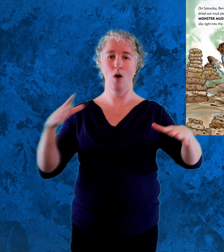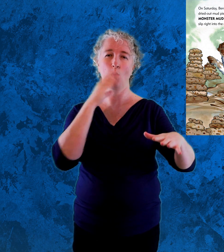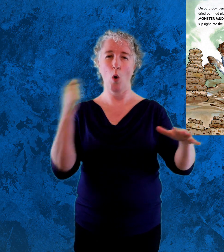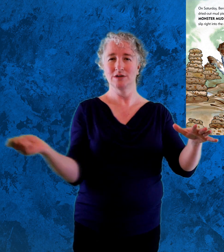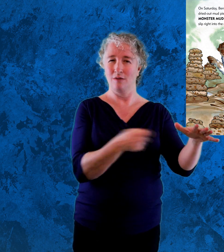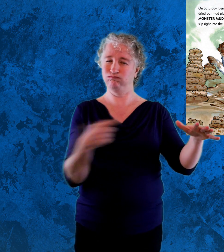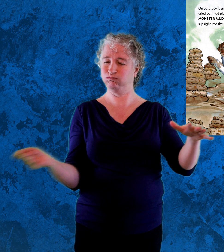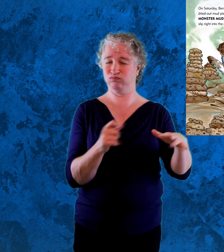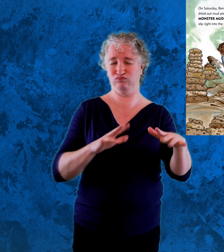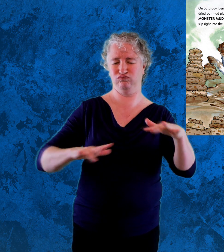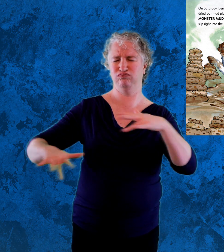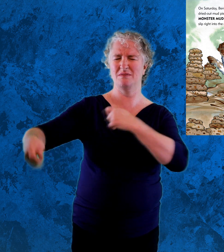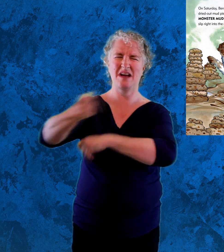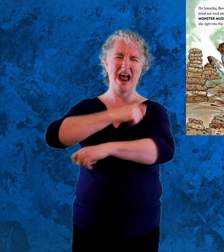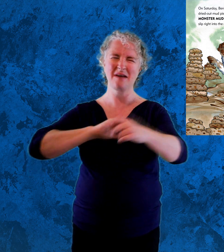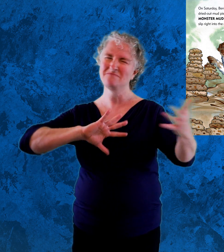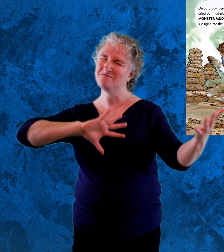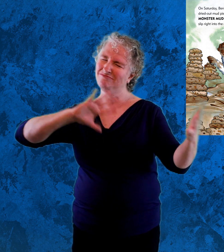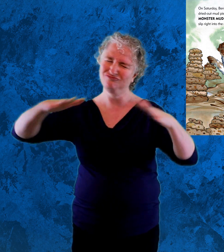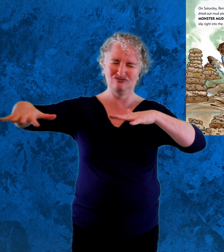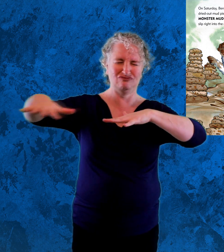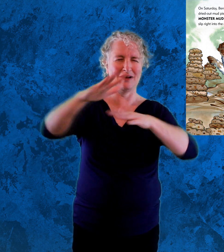water to make a monster mud puddle.